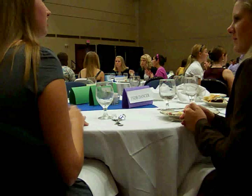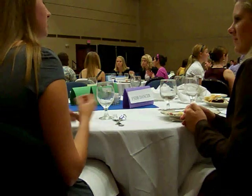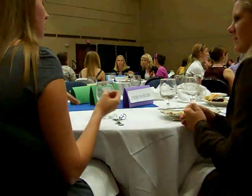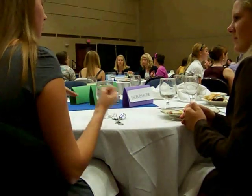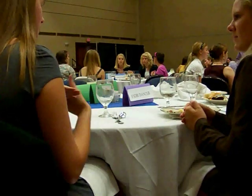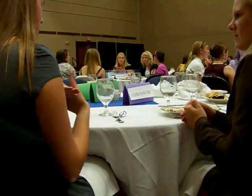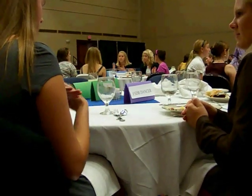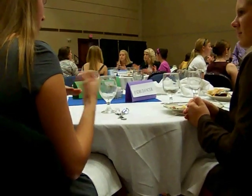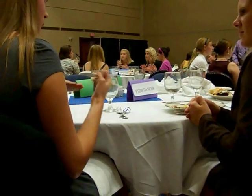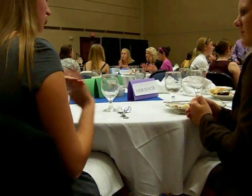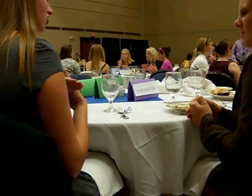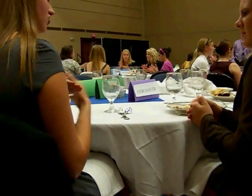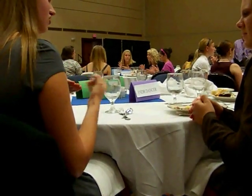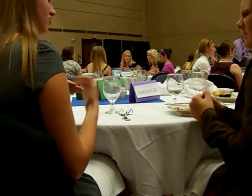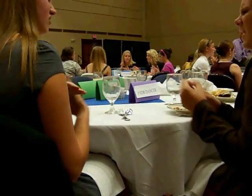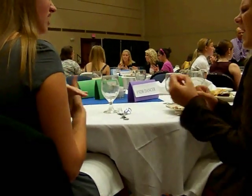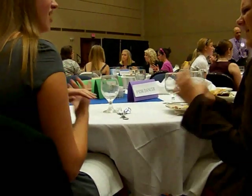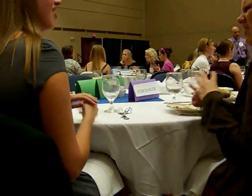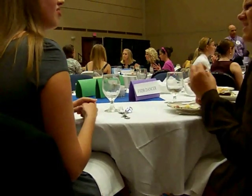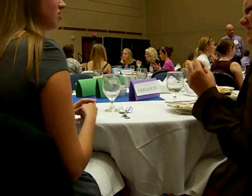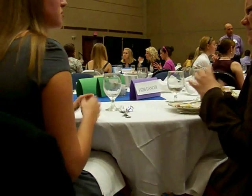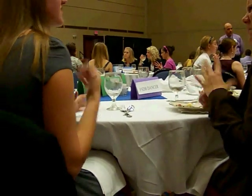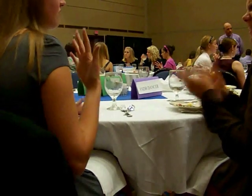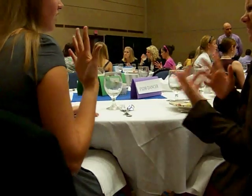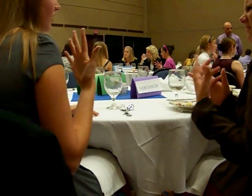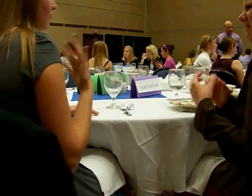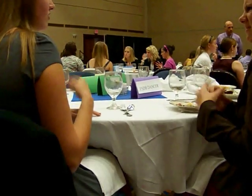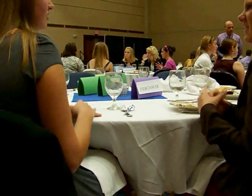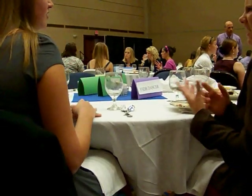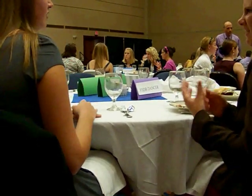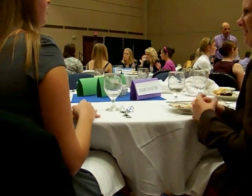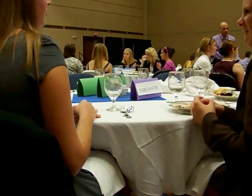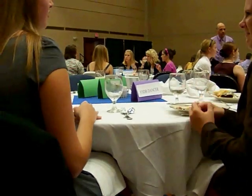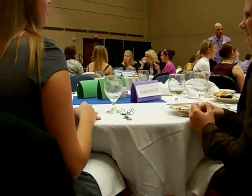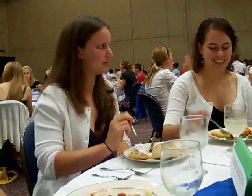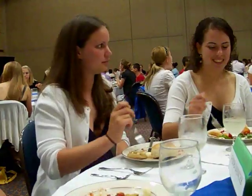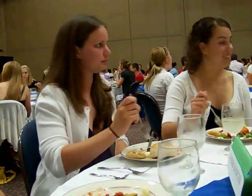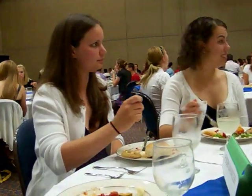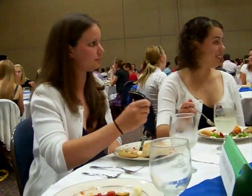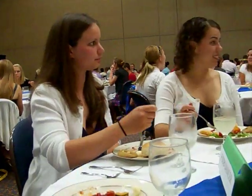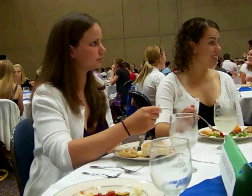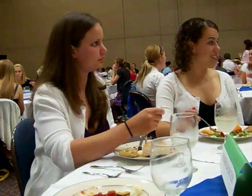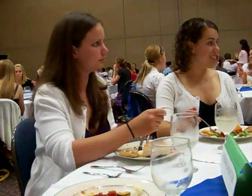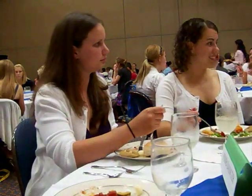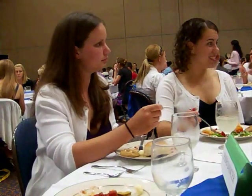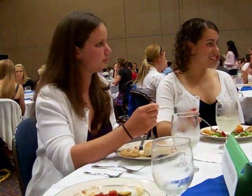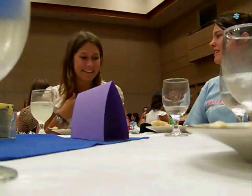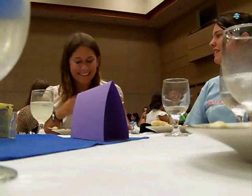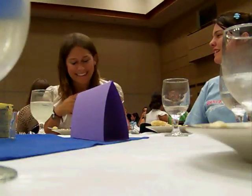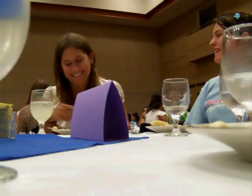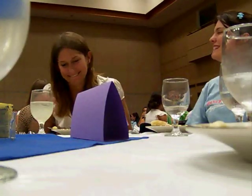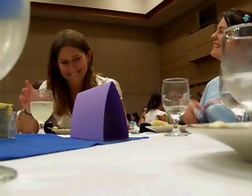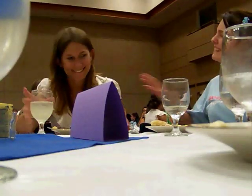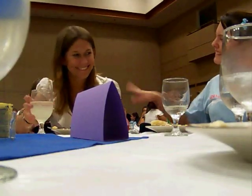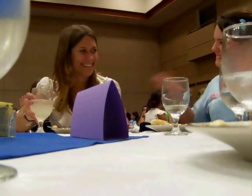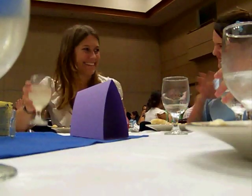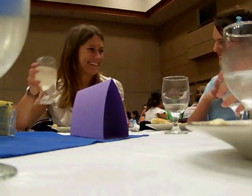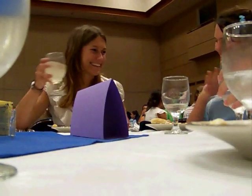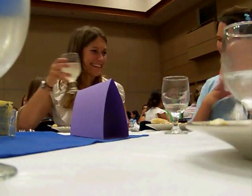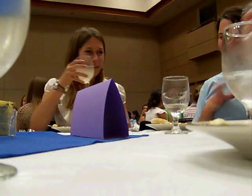Dr. Giuselli says that sign language is the world's most exciting language. I agree. I really like it. I've taken Spanish, and that